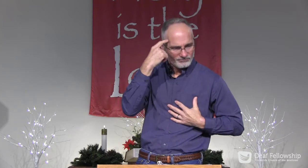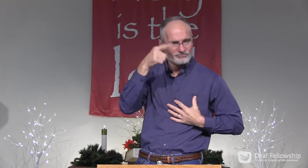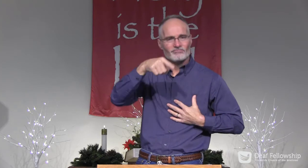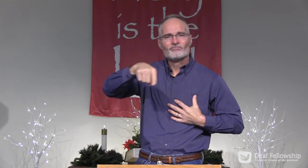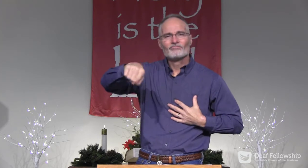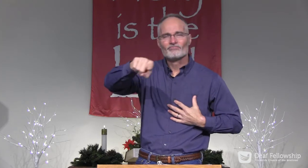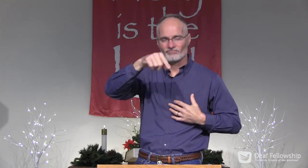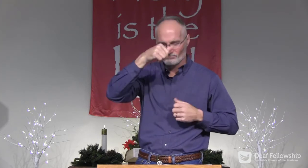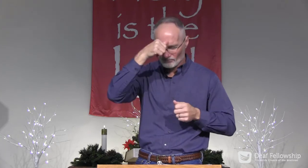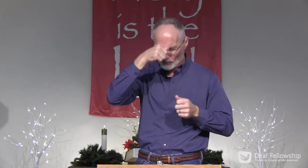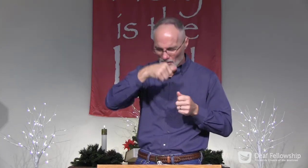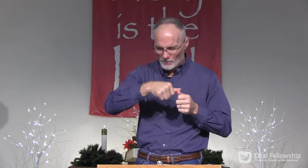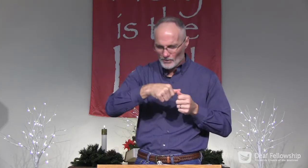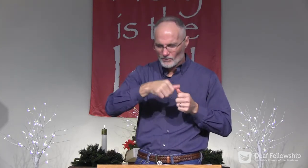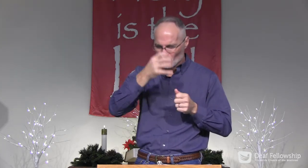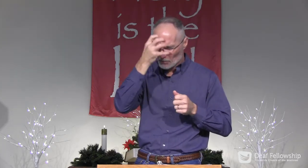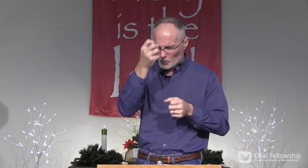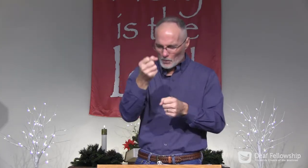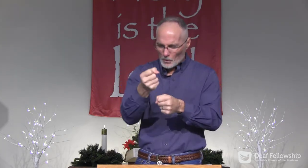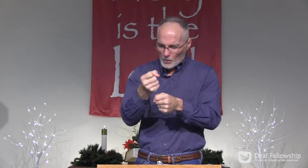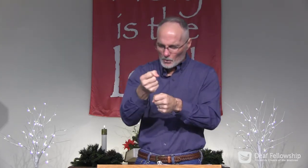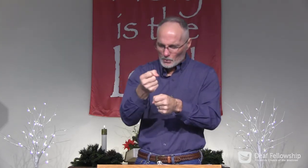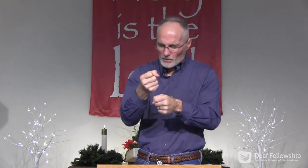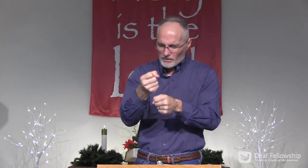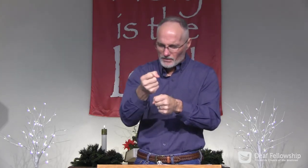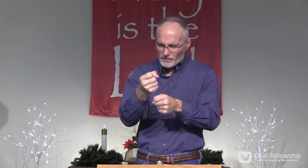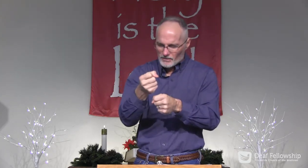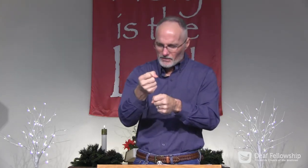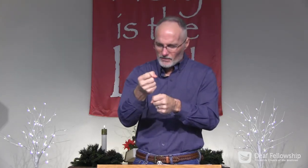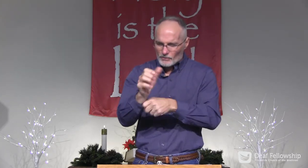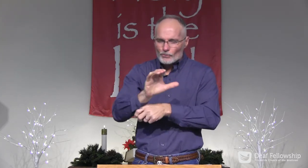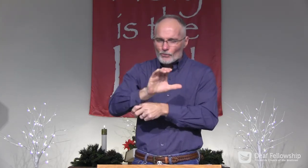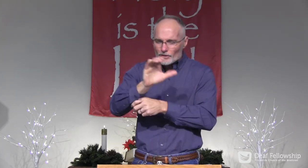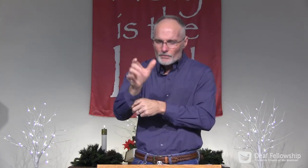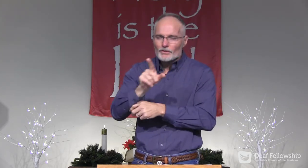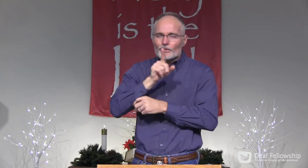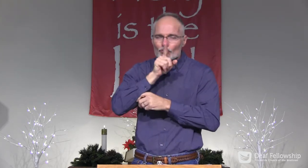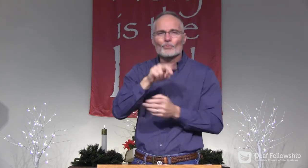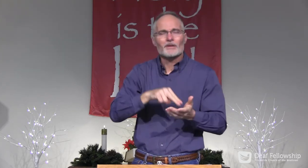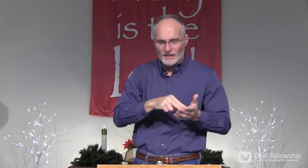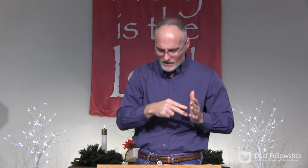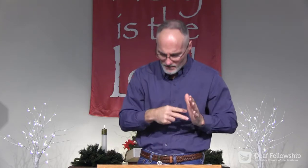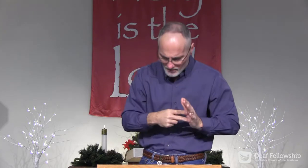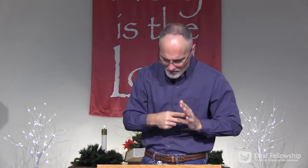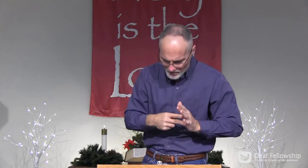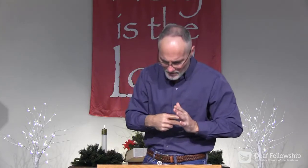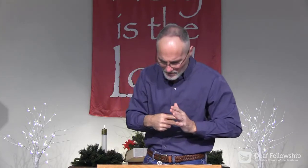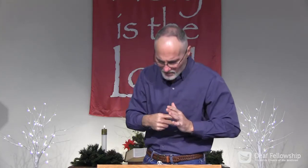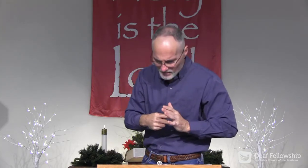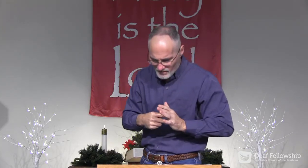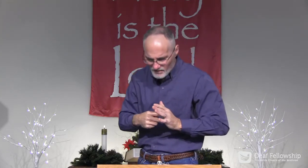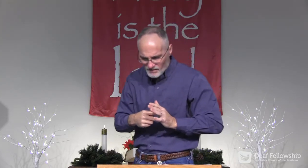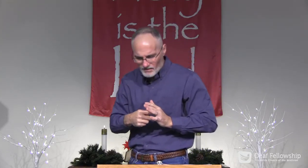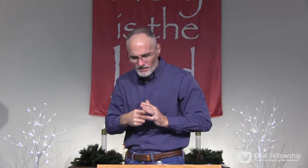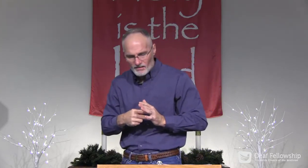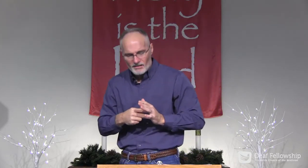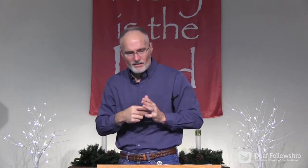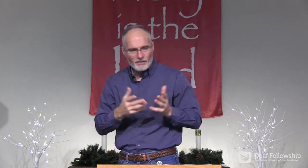But in our hearts and our minds, remember and hold fast to Christmas's true